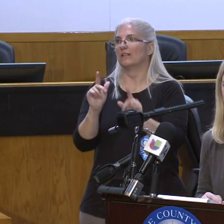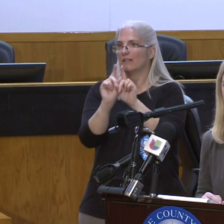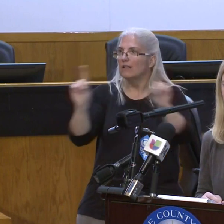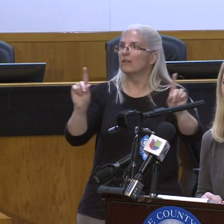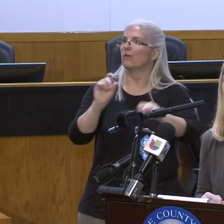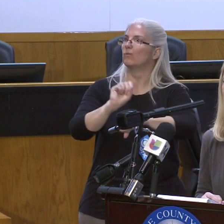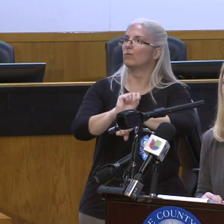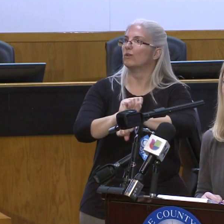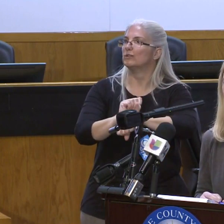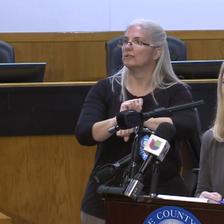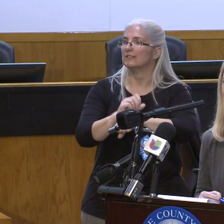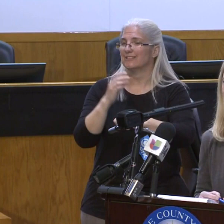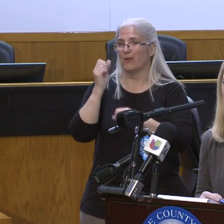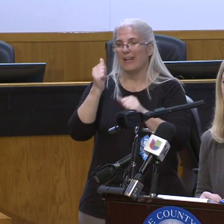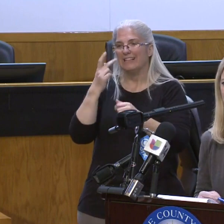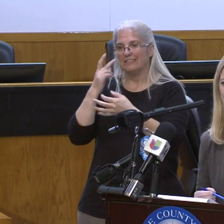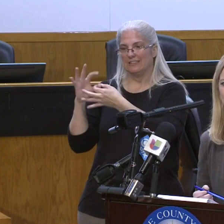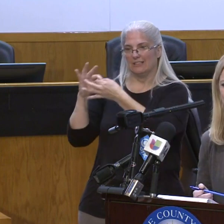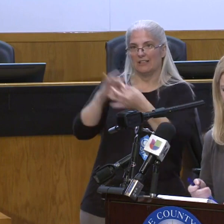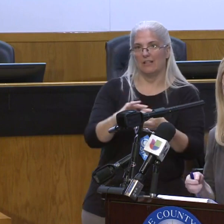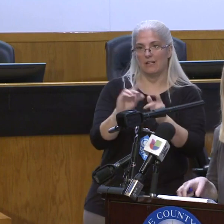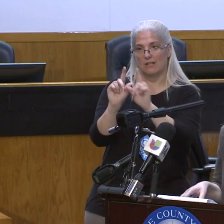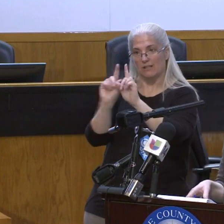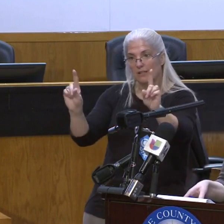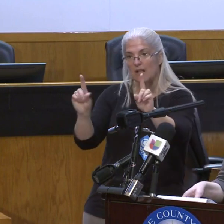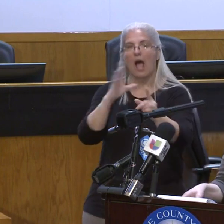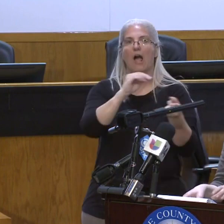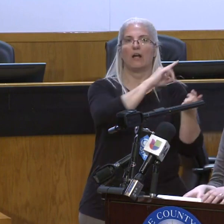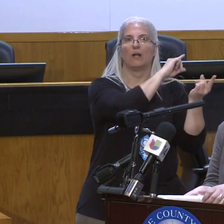the measurement of capacity in our community.